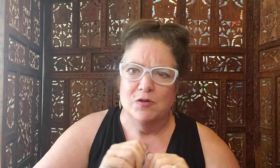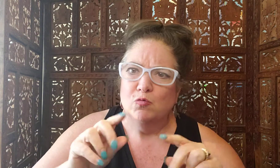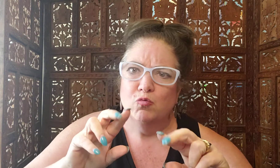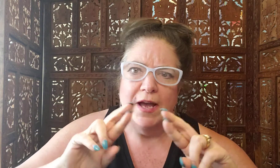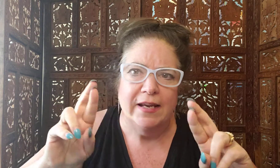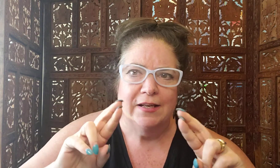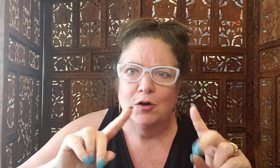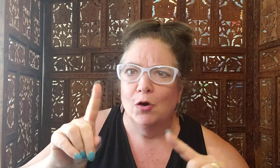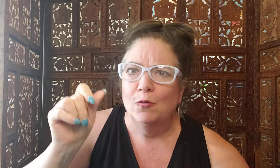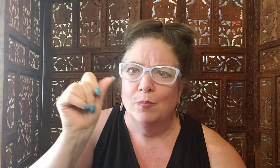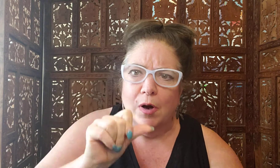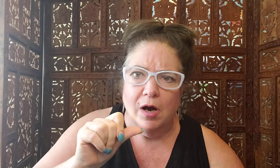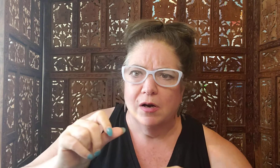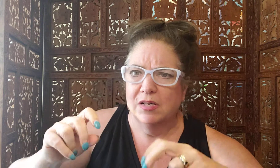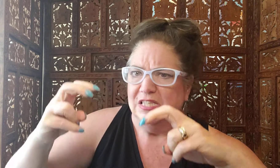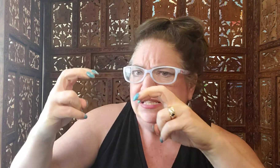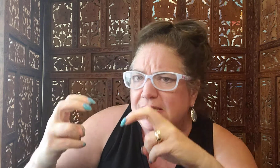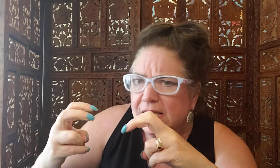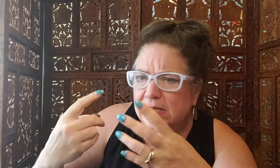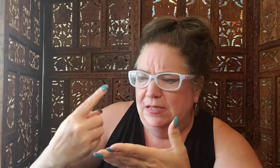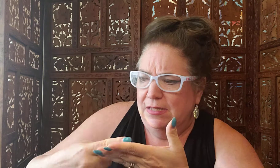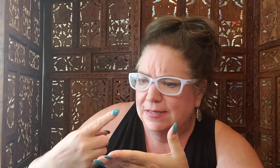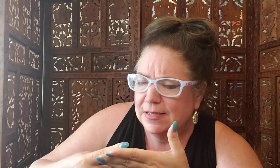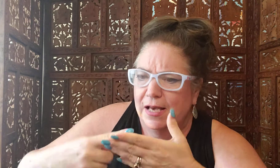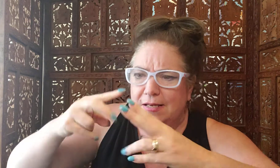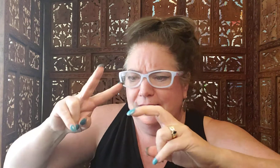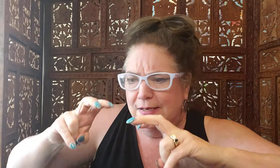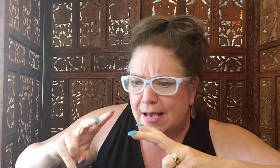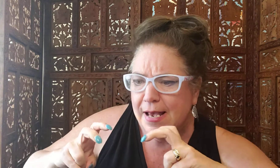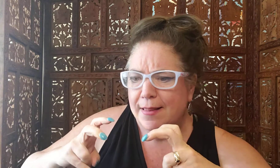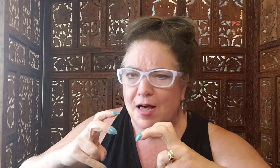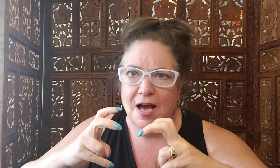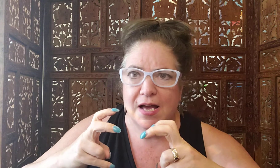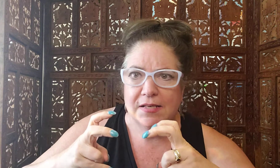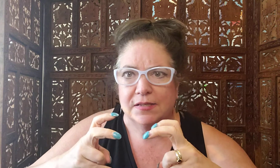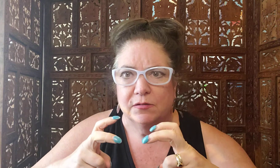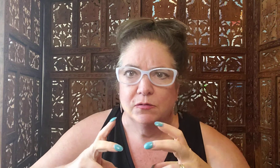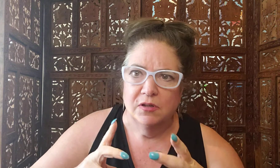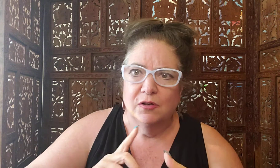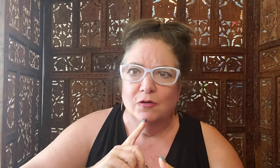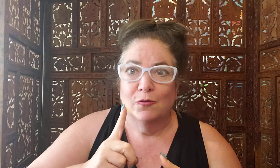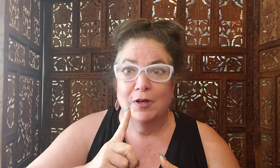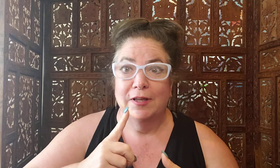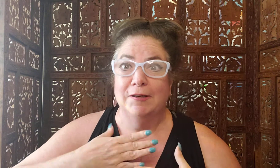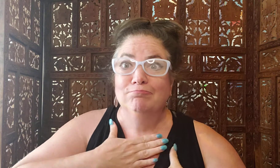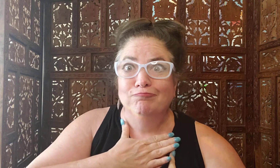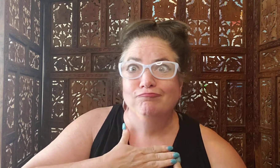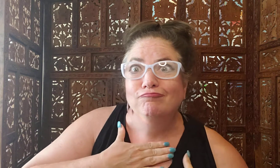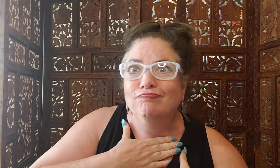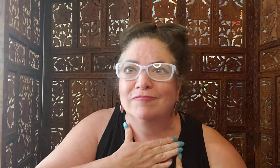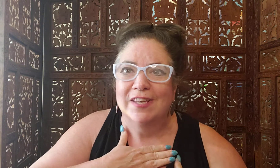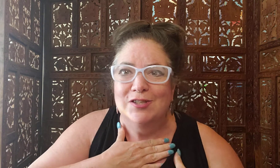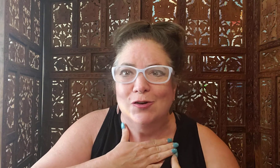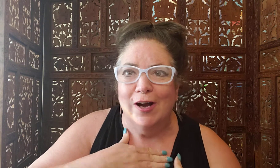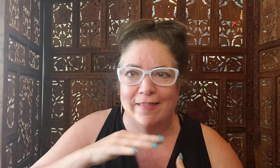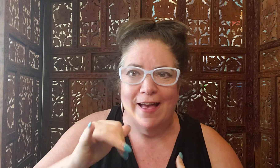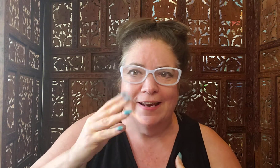was ready to go to a bar and sit and discuss and analyze and really enjoy that